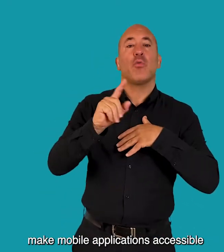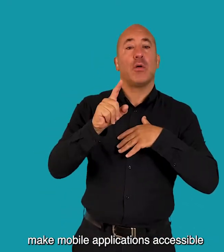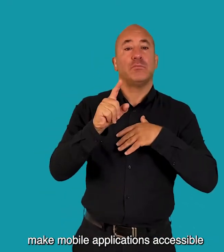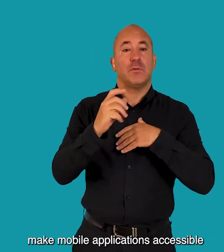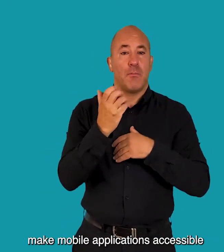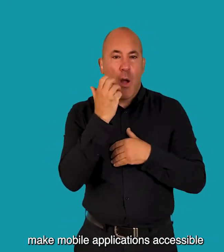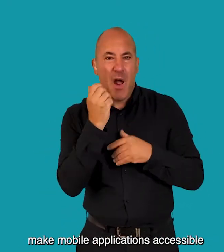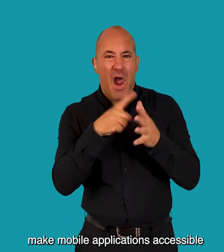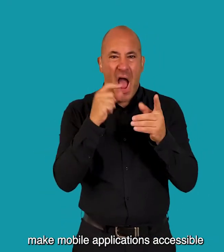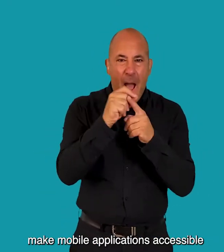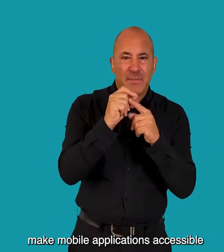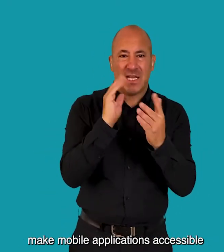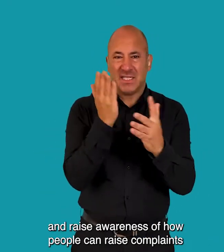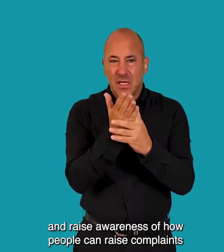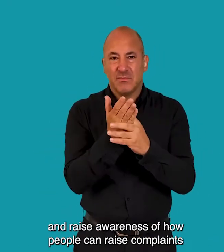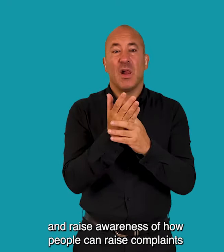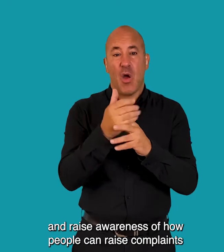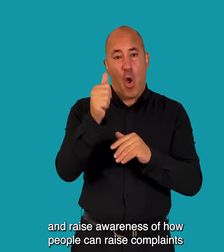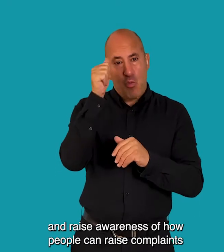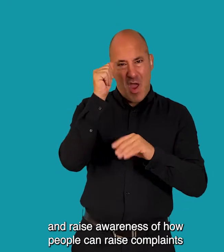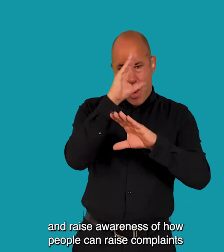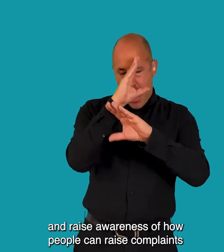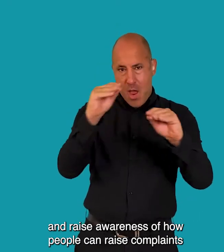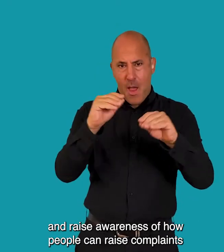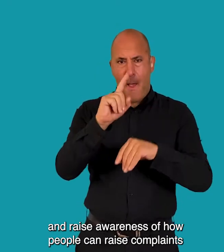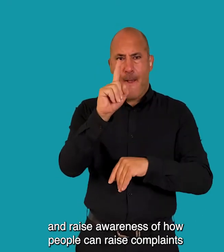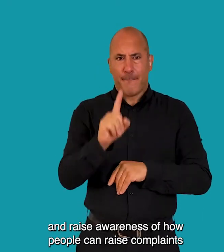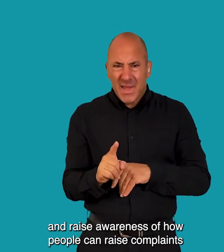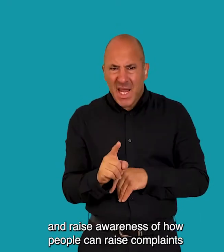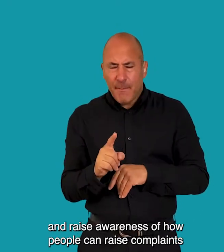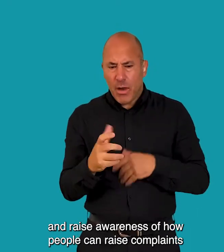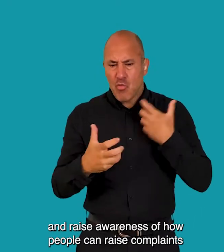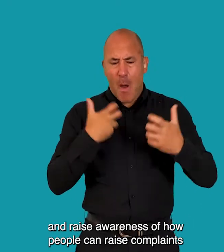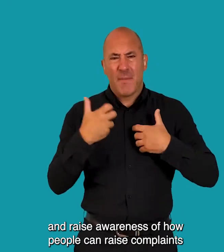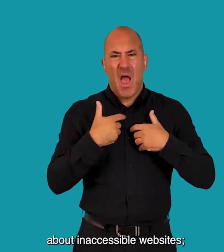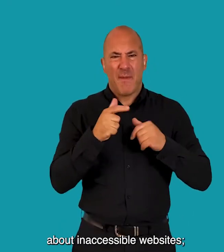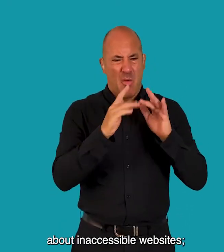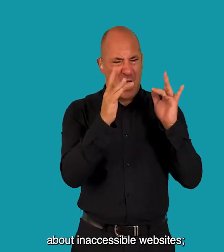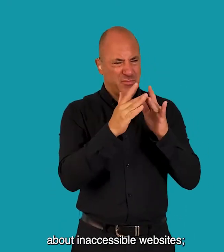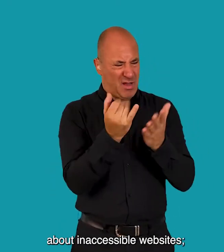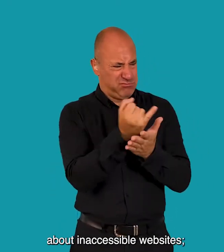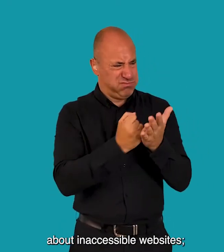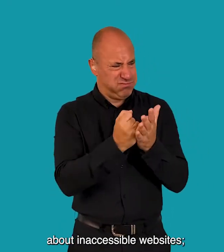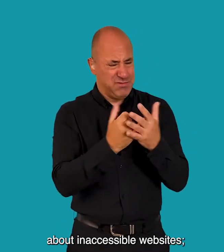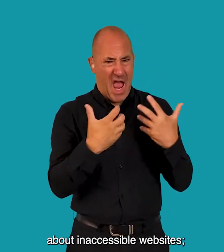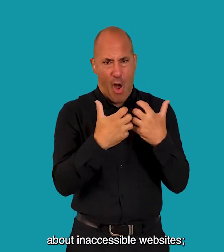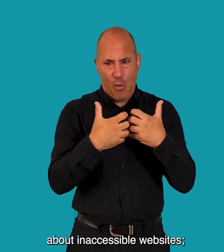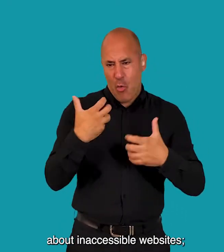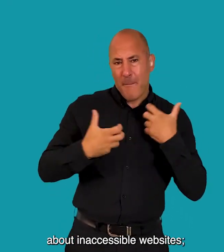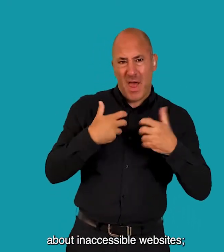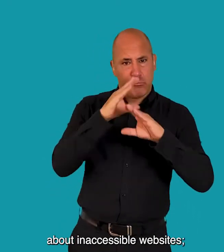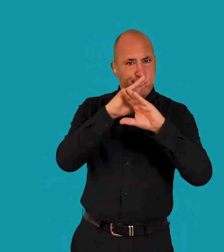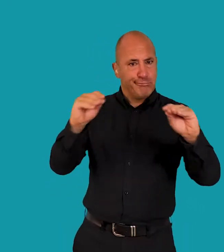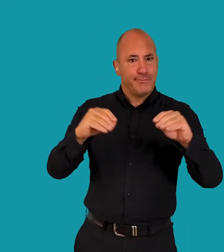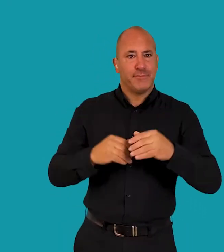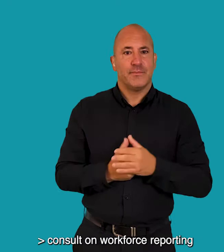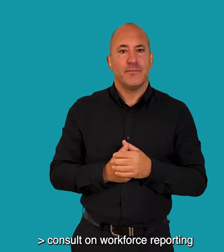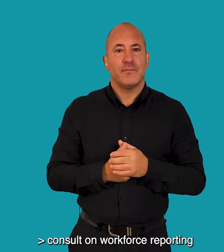applications accessible and raise awareness of how people can raise complaints about inaccessible websites